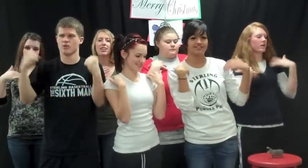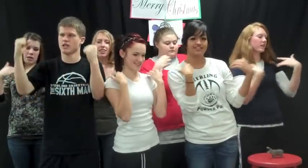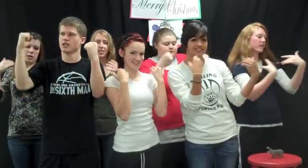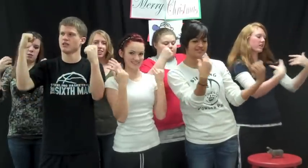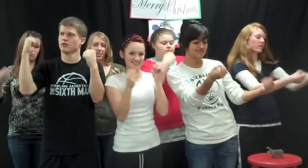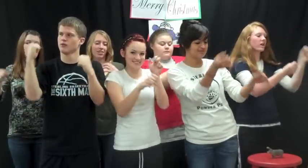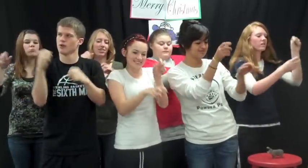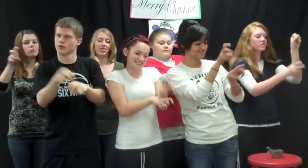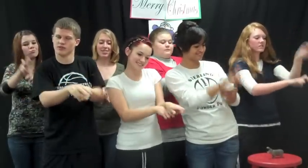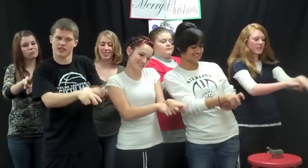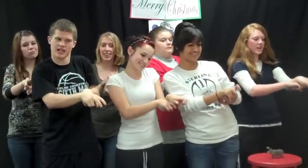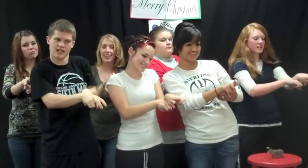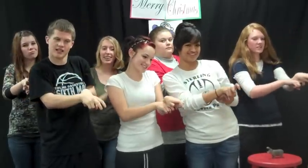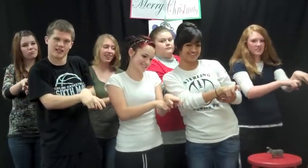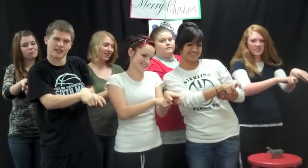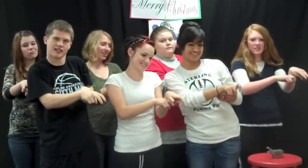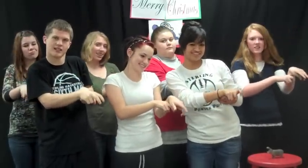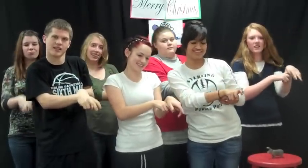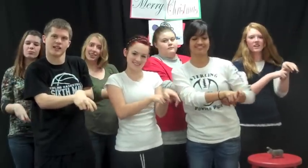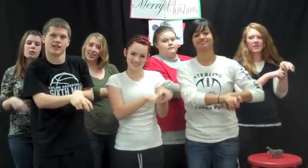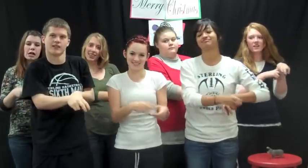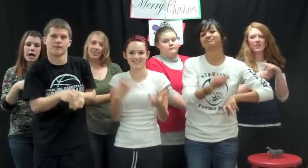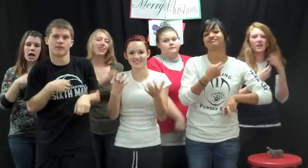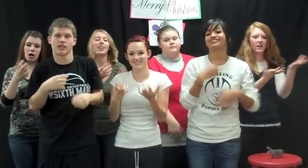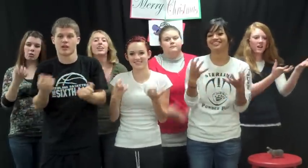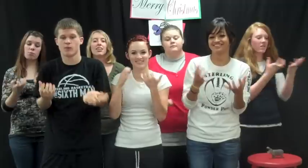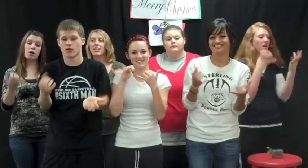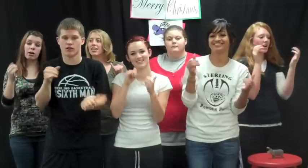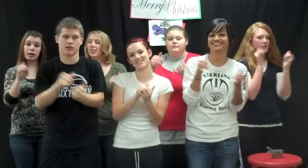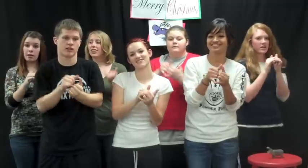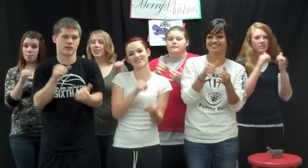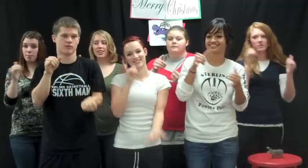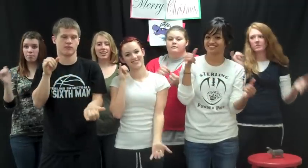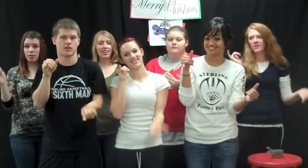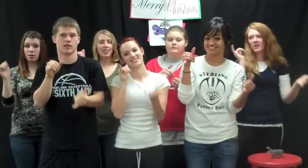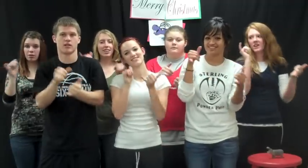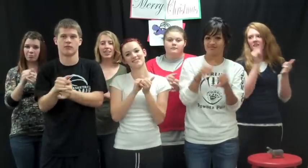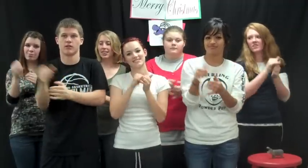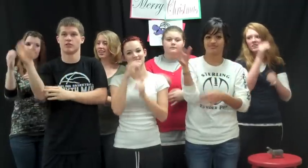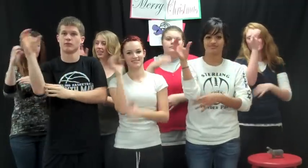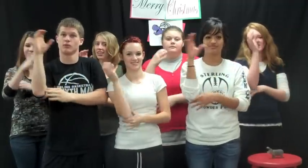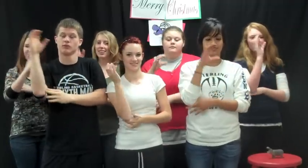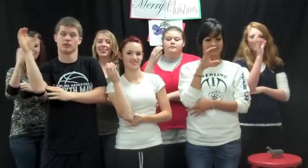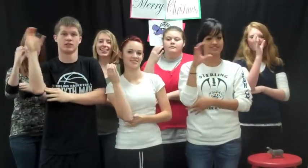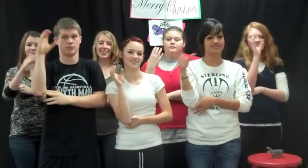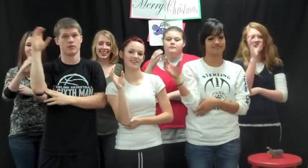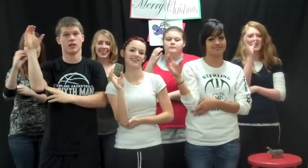hero standing there. I want a hippopotamus for Christmas.